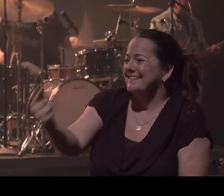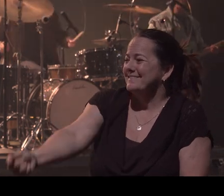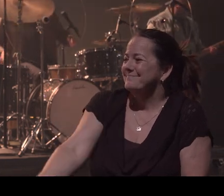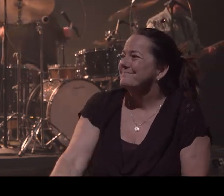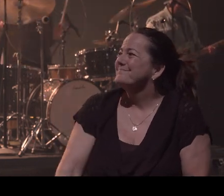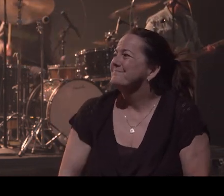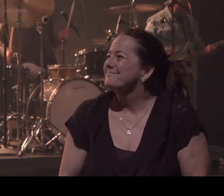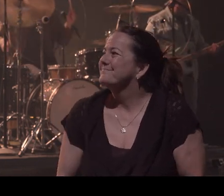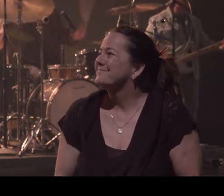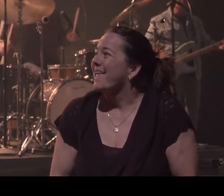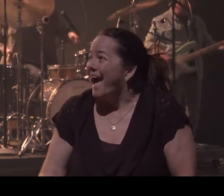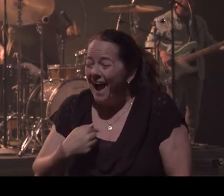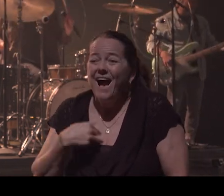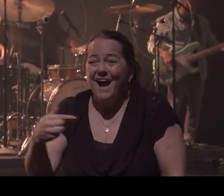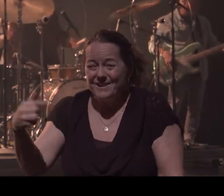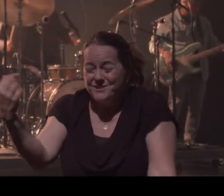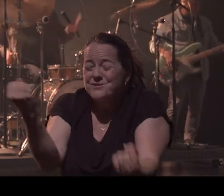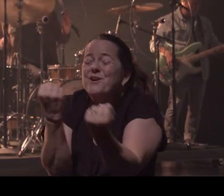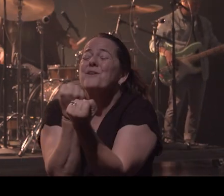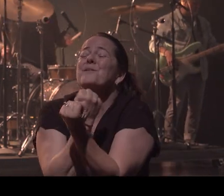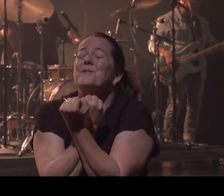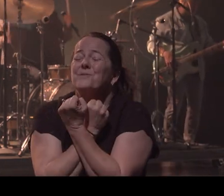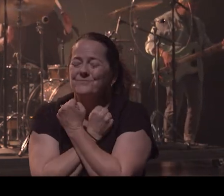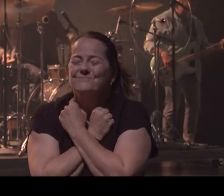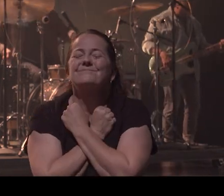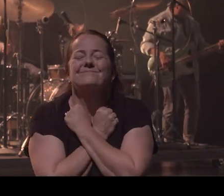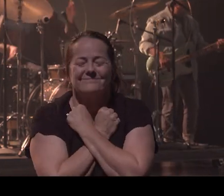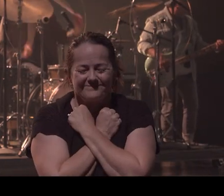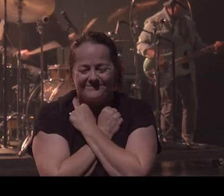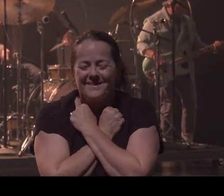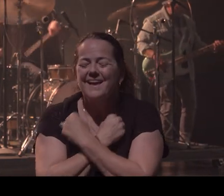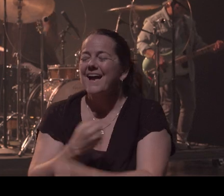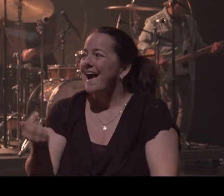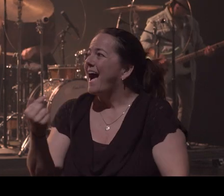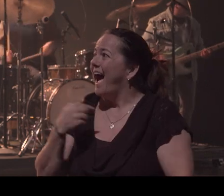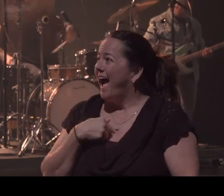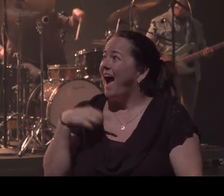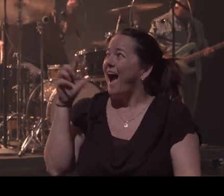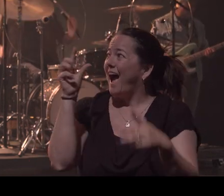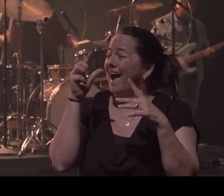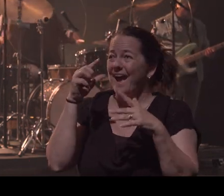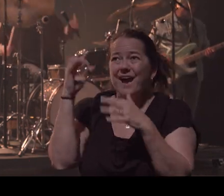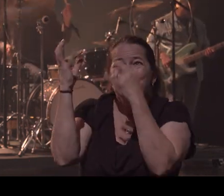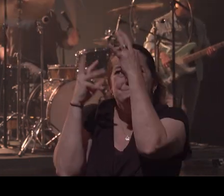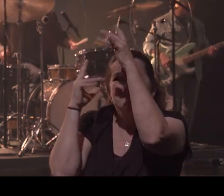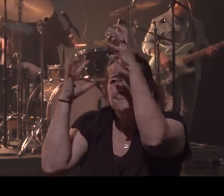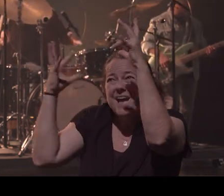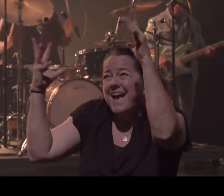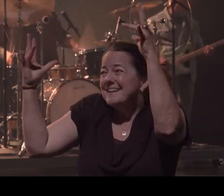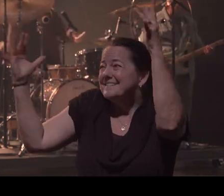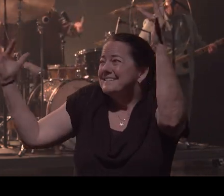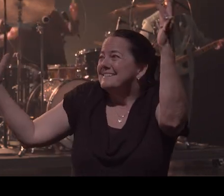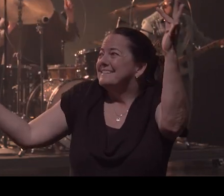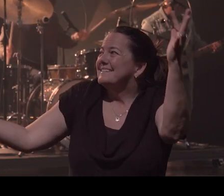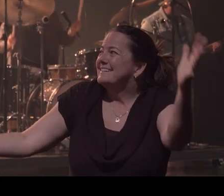already loved More than I could imagine And that